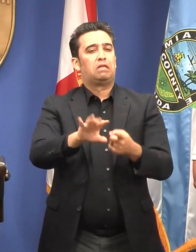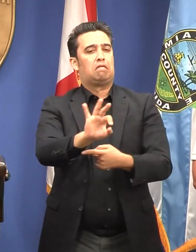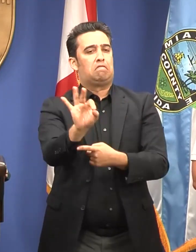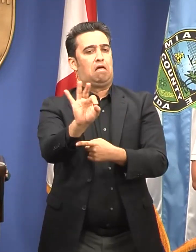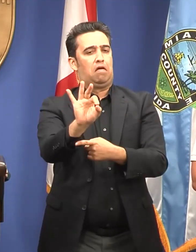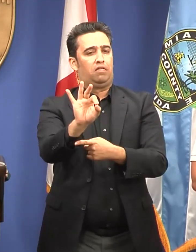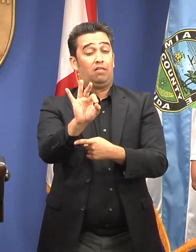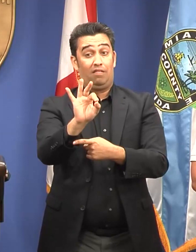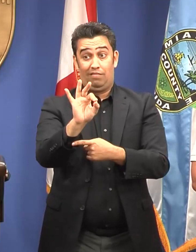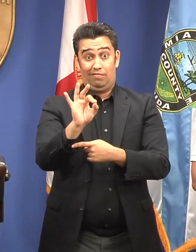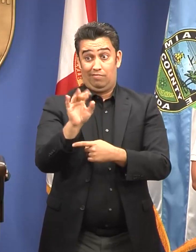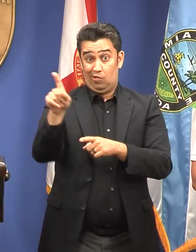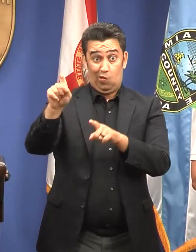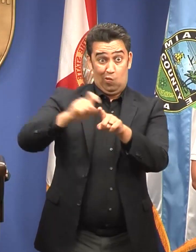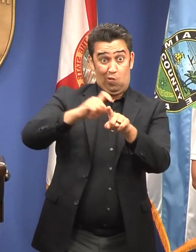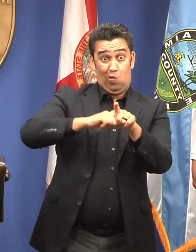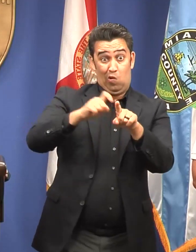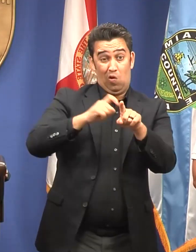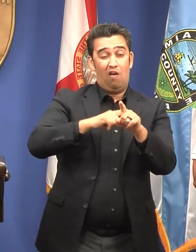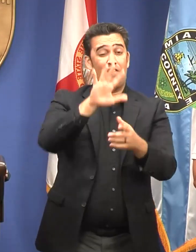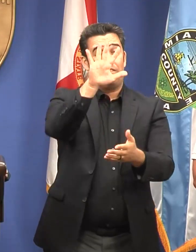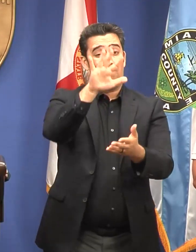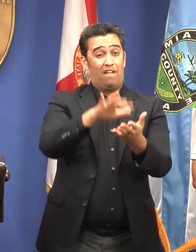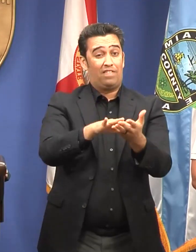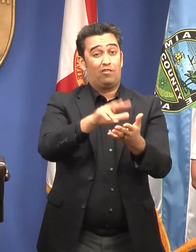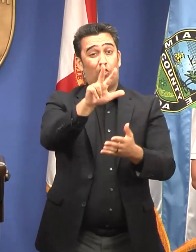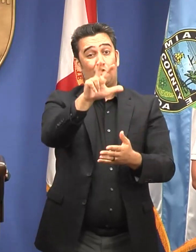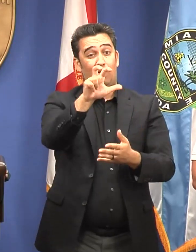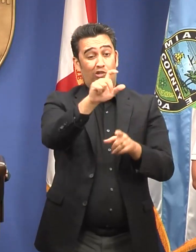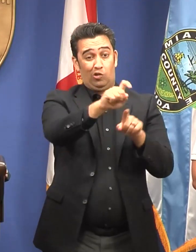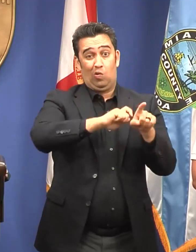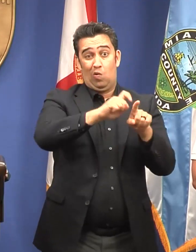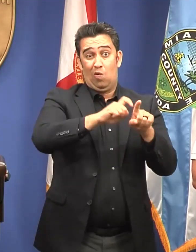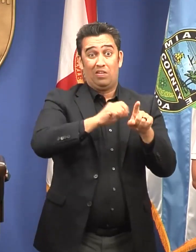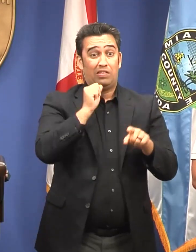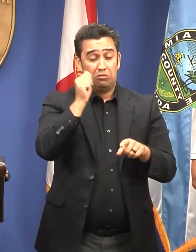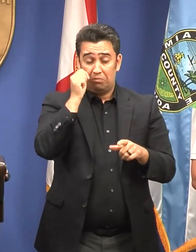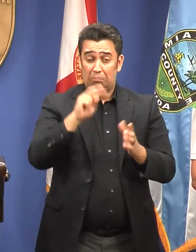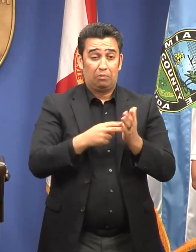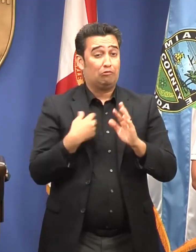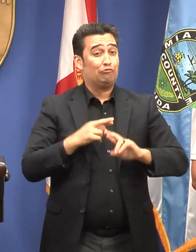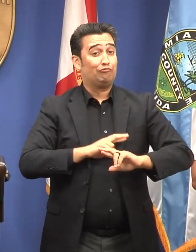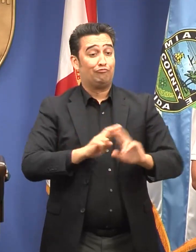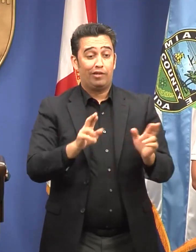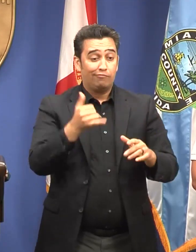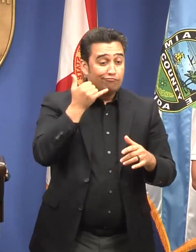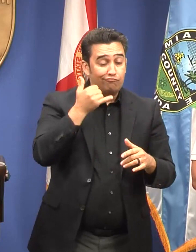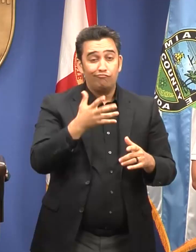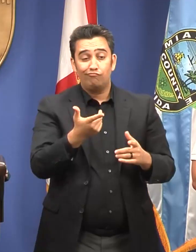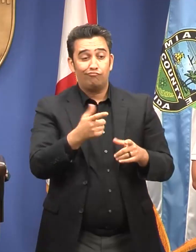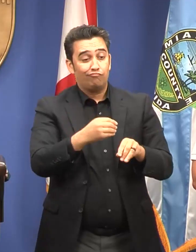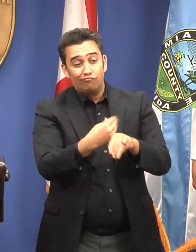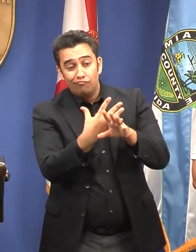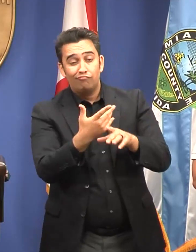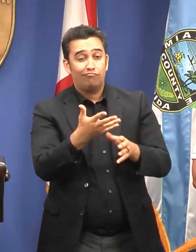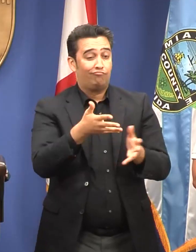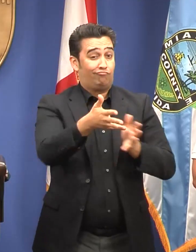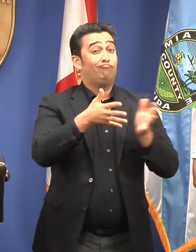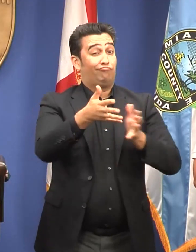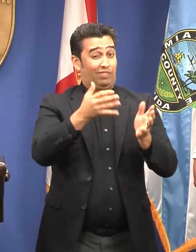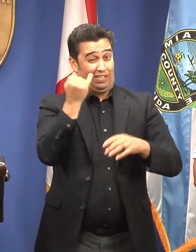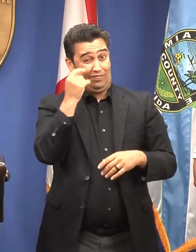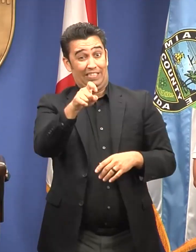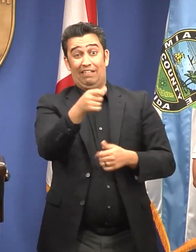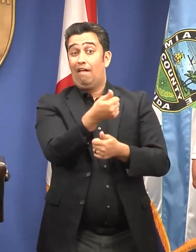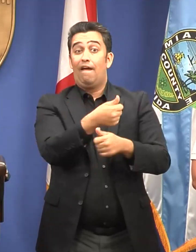answered over 5,300 calls yesterday, so we are there waiting if we need to provide